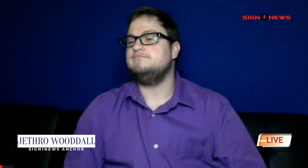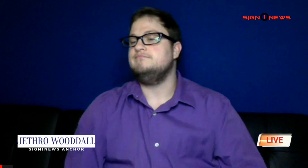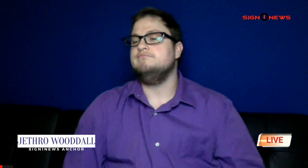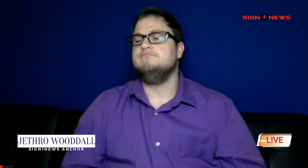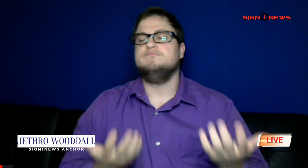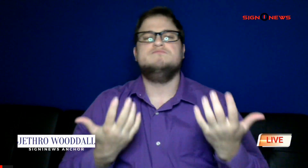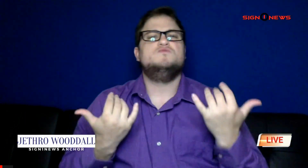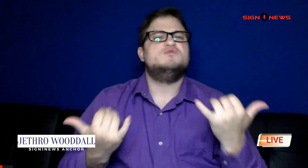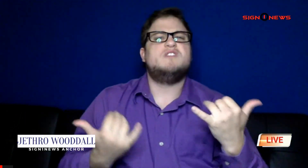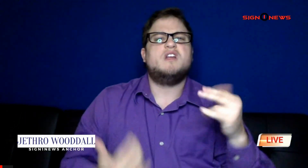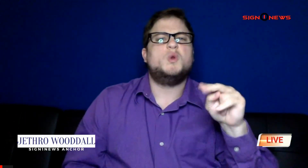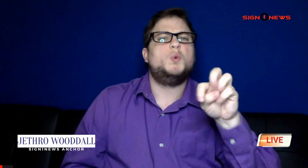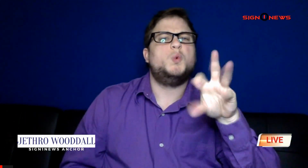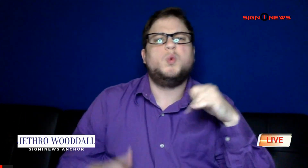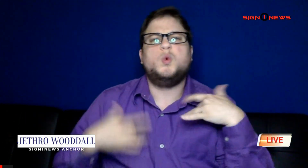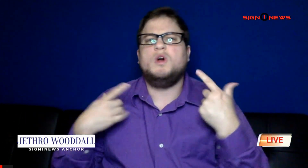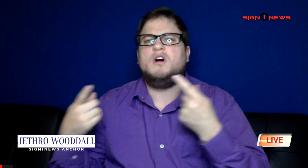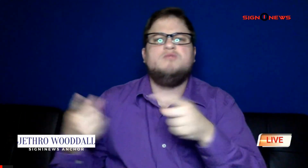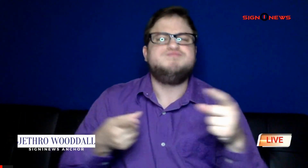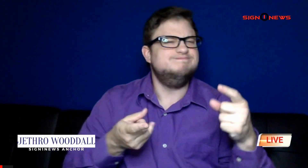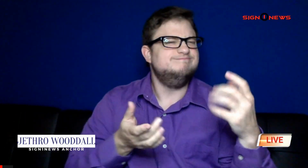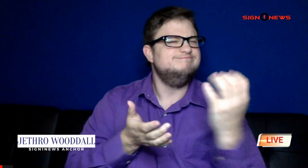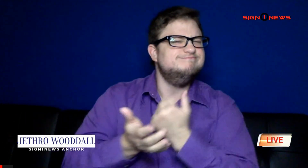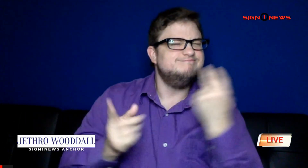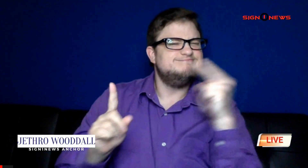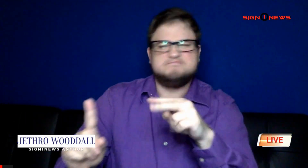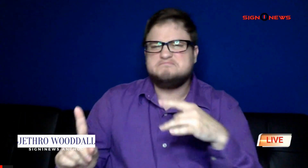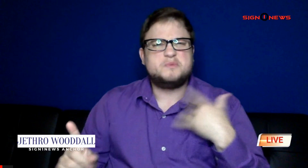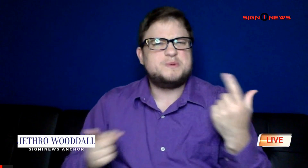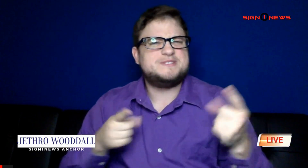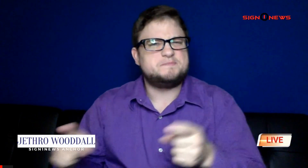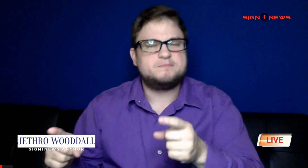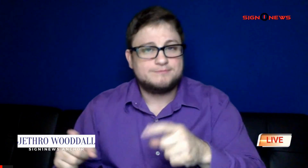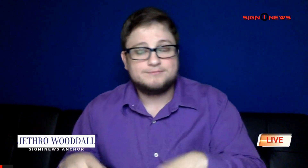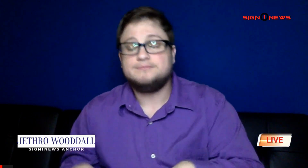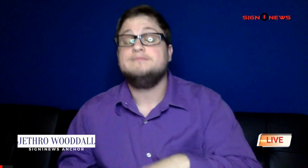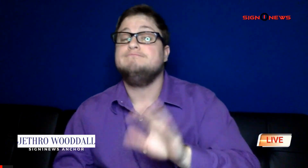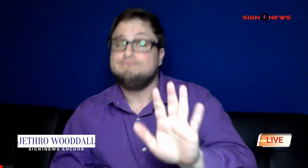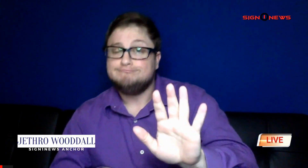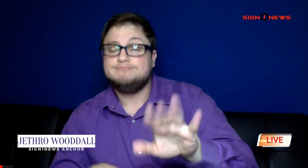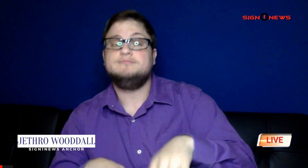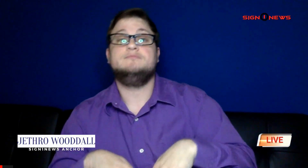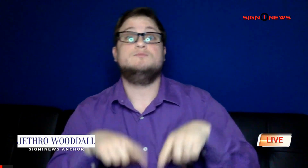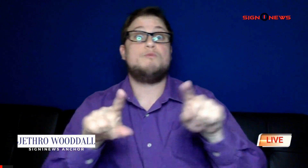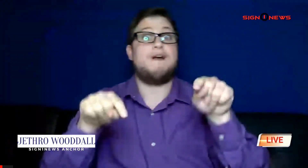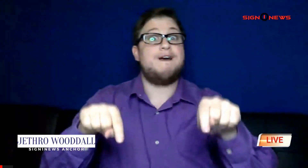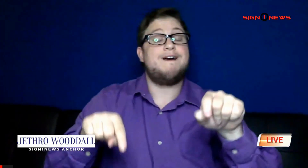here's a quick look at the top trending stories making headlines today